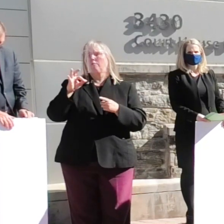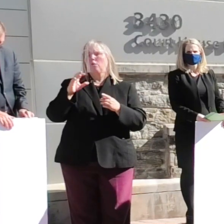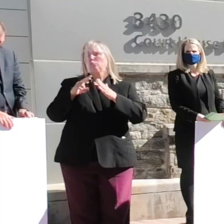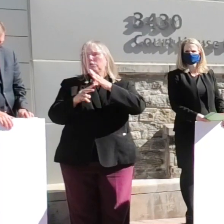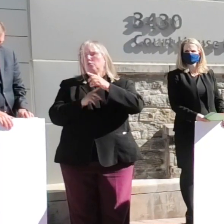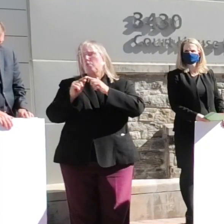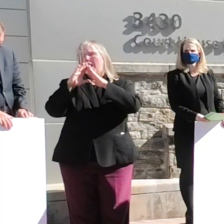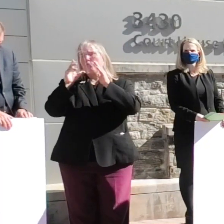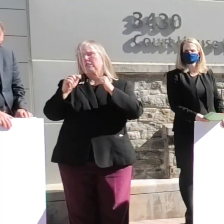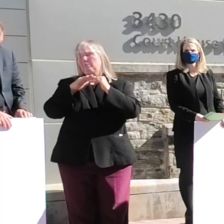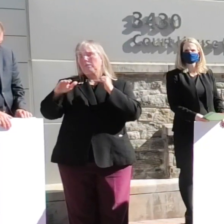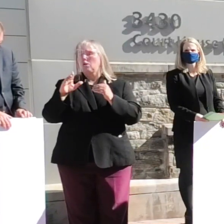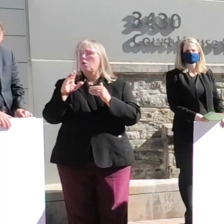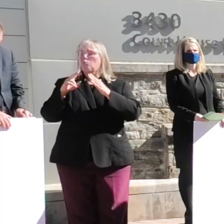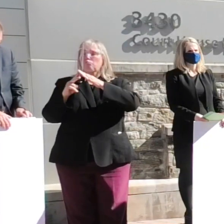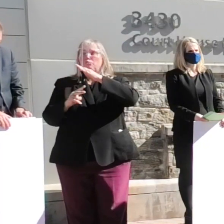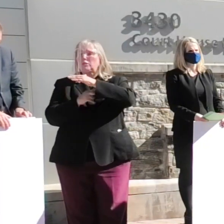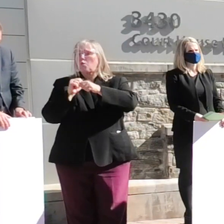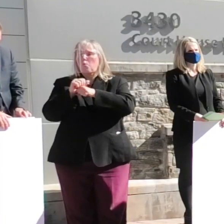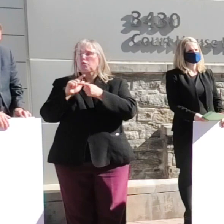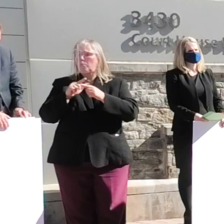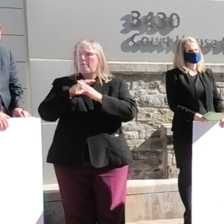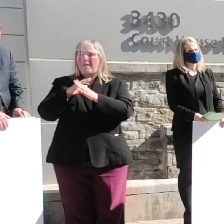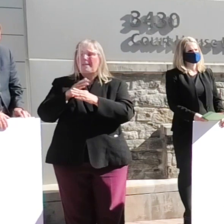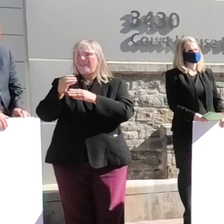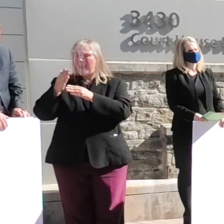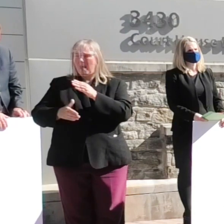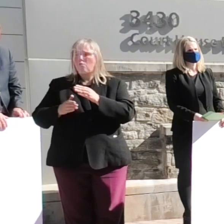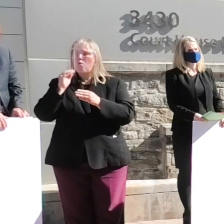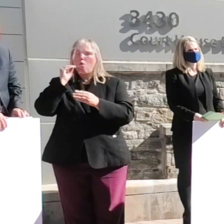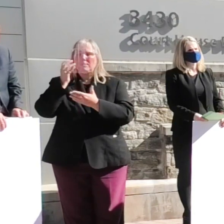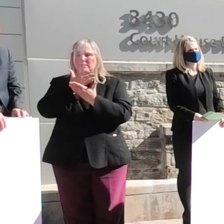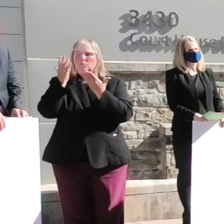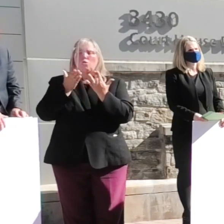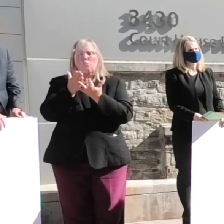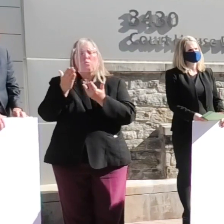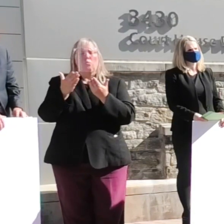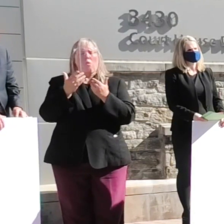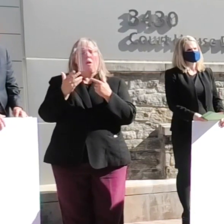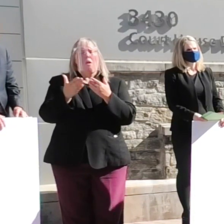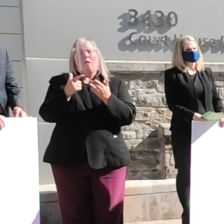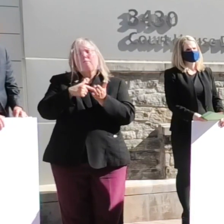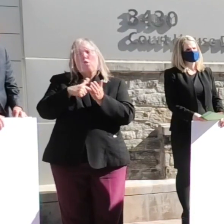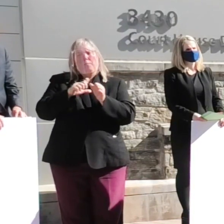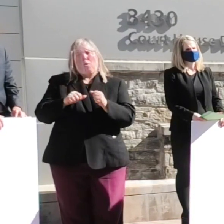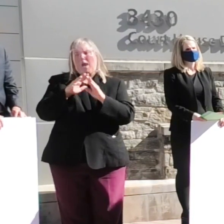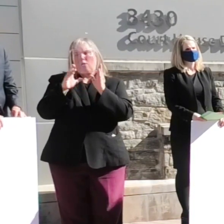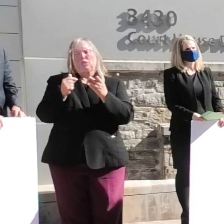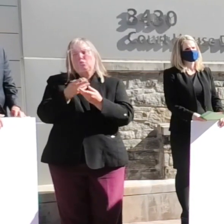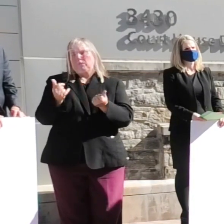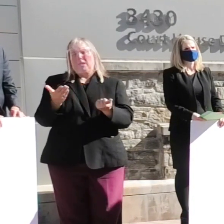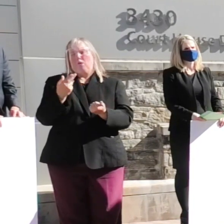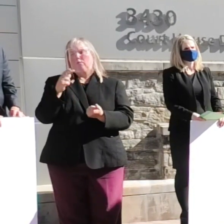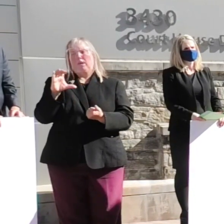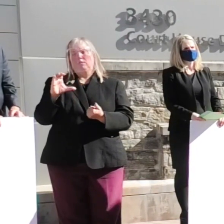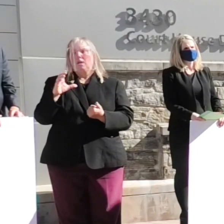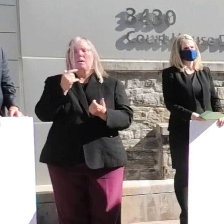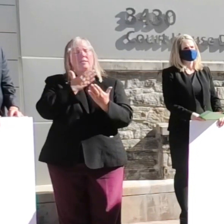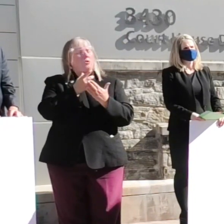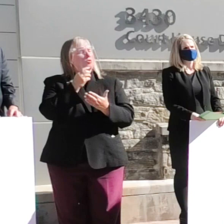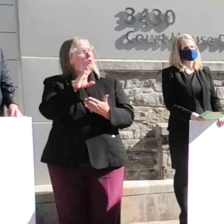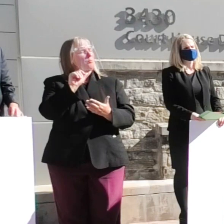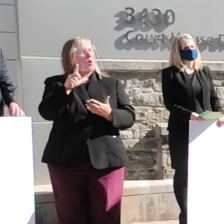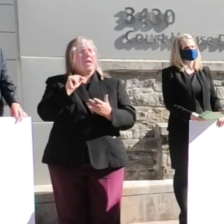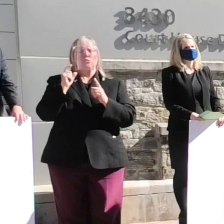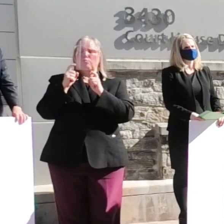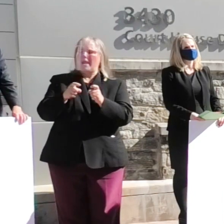Bridges works to prevent and end homelessness through affordable housing solutions here in Howard County thank you Dr. Ball and the grant committee